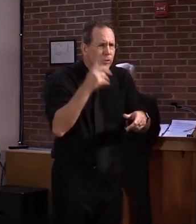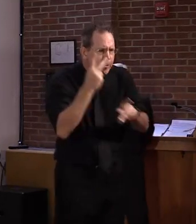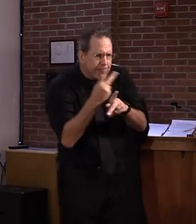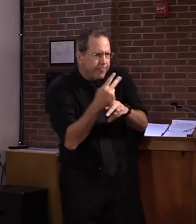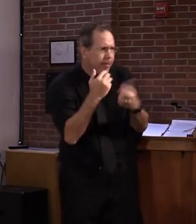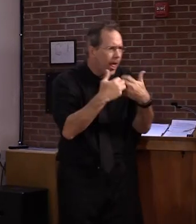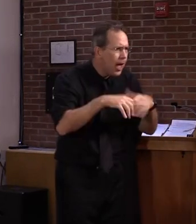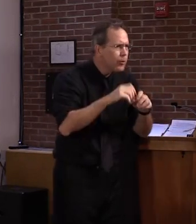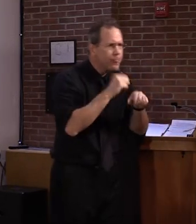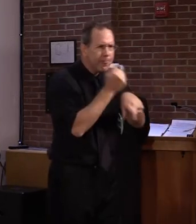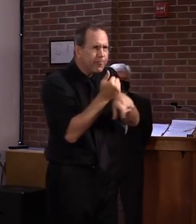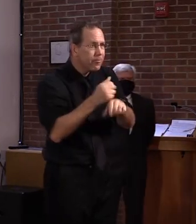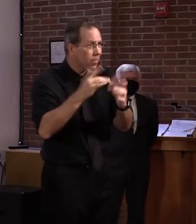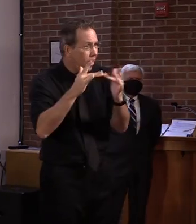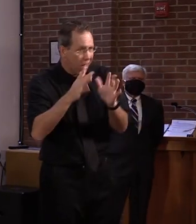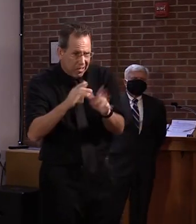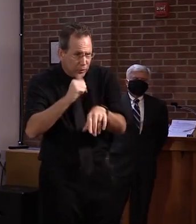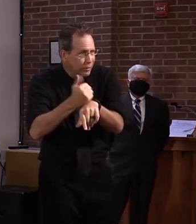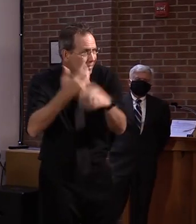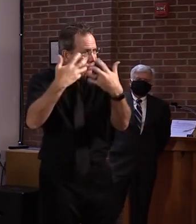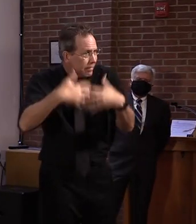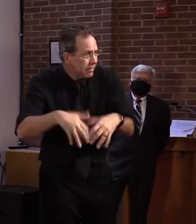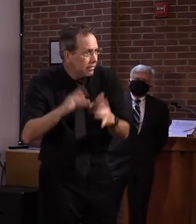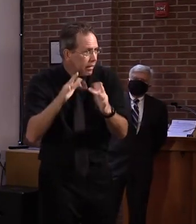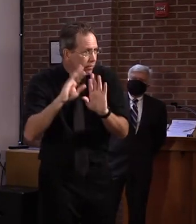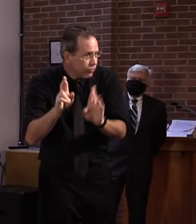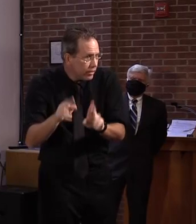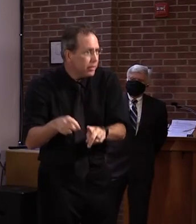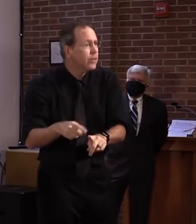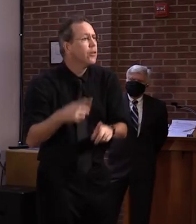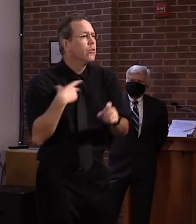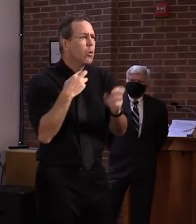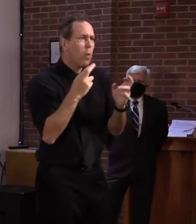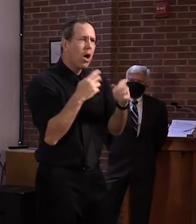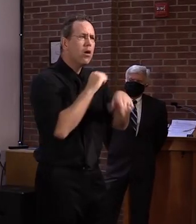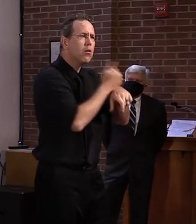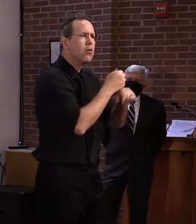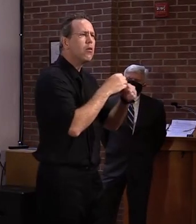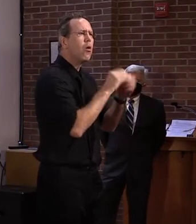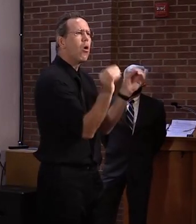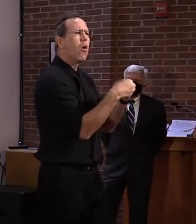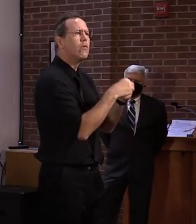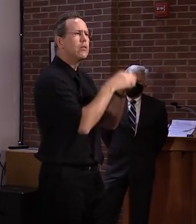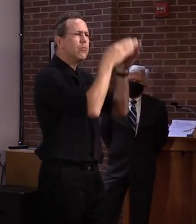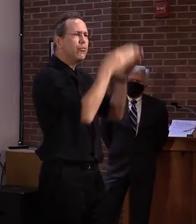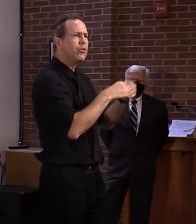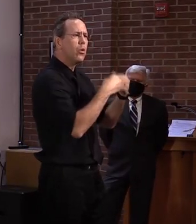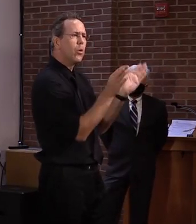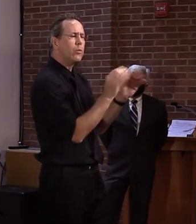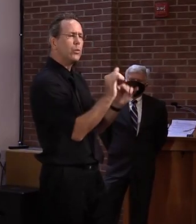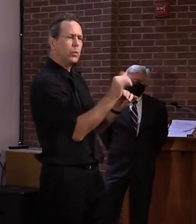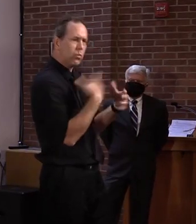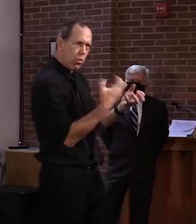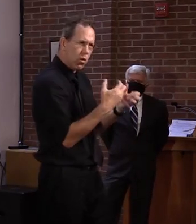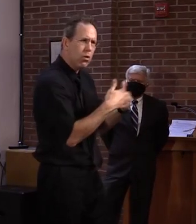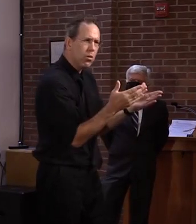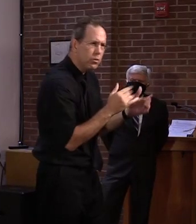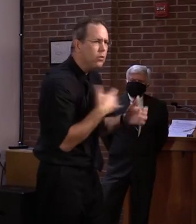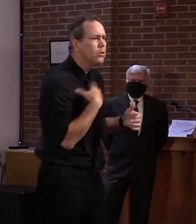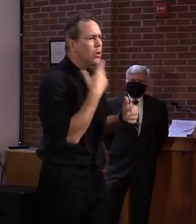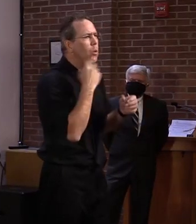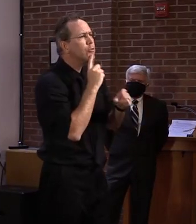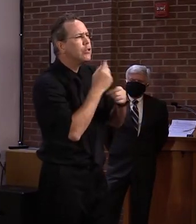requests, our goal has always been to reopen the buildings to the public as quickly and safely as possible